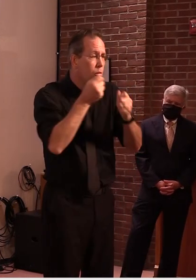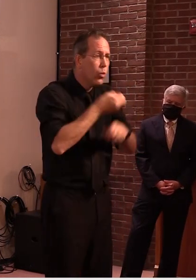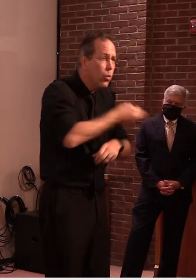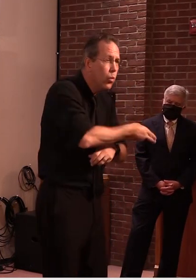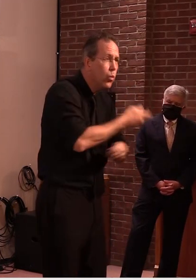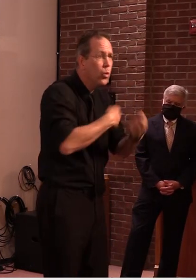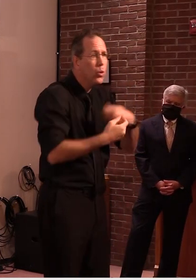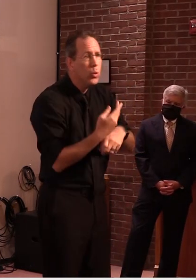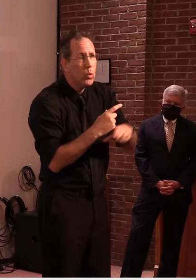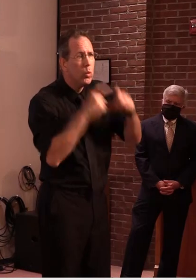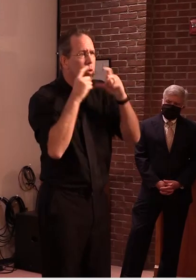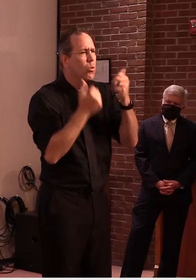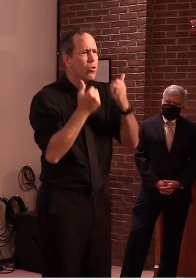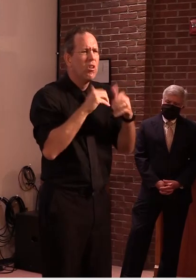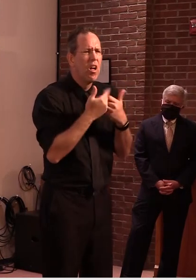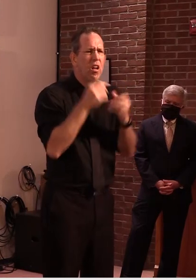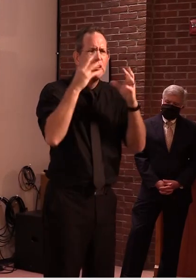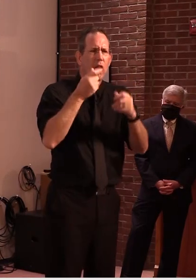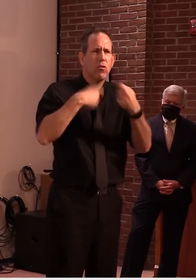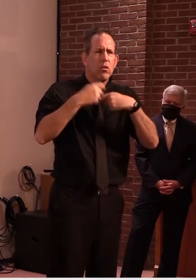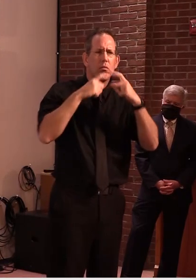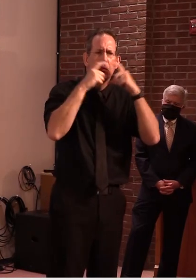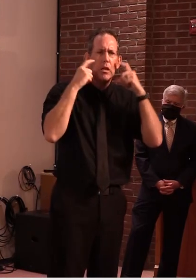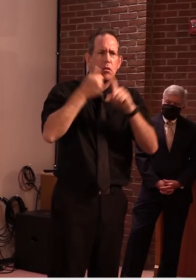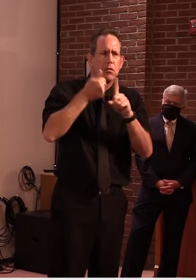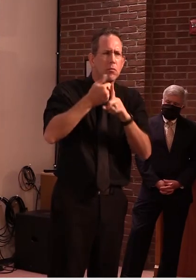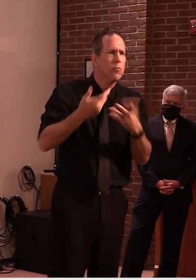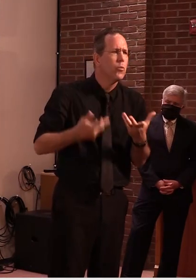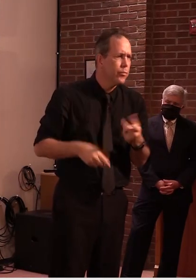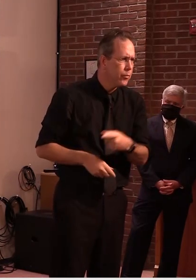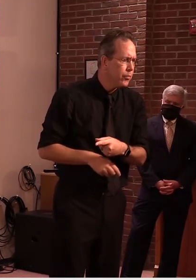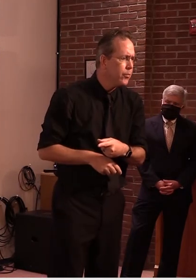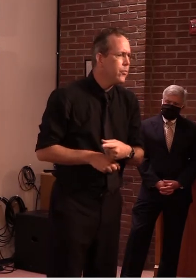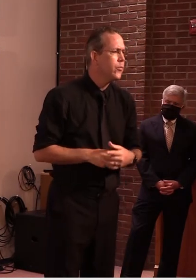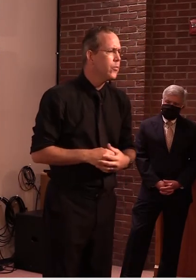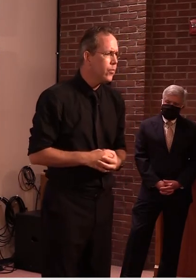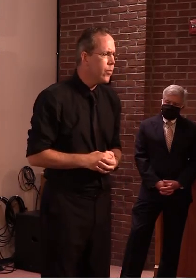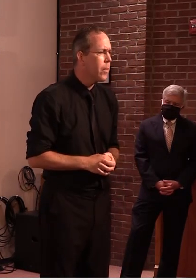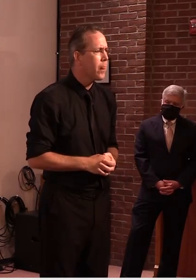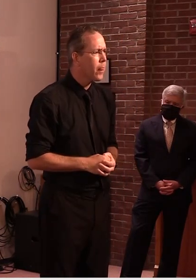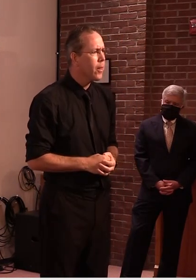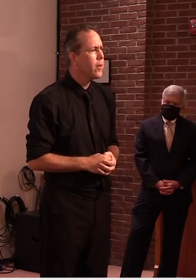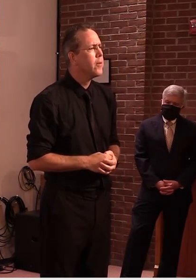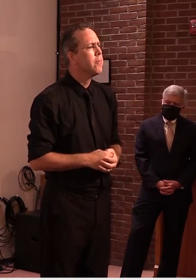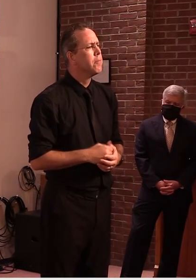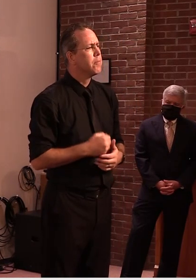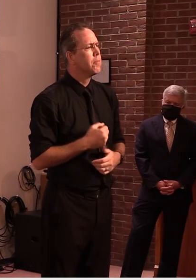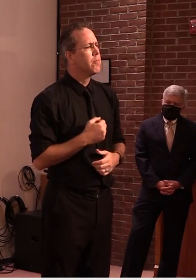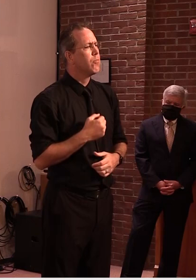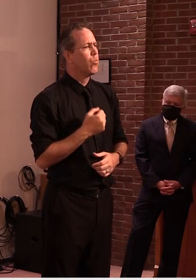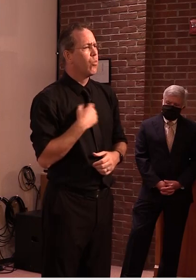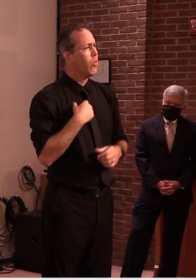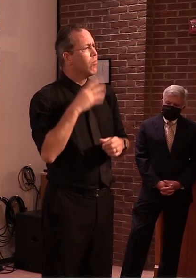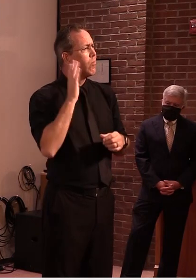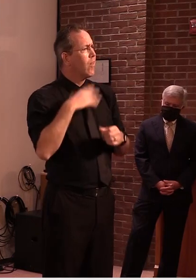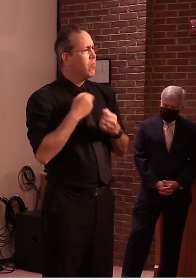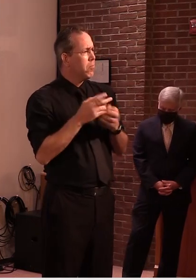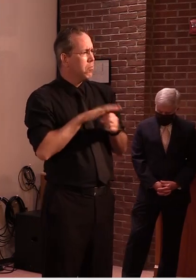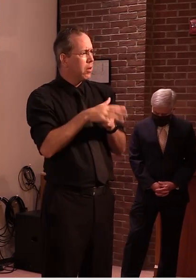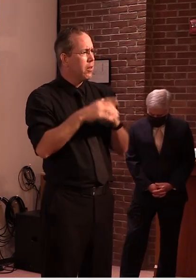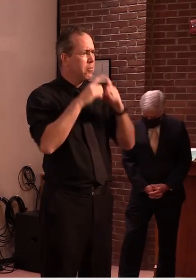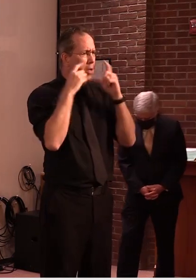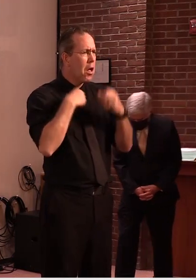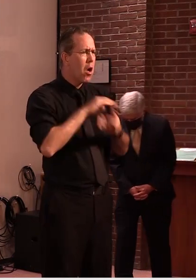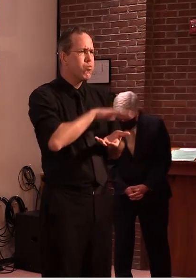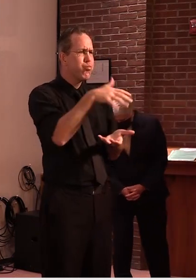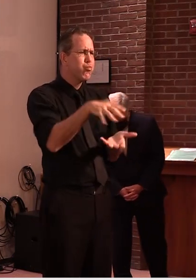distributed as a matter of uh convenience we happen to have um a stockpile of them so they're